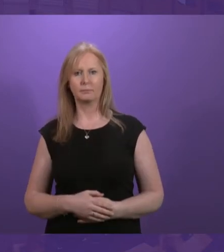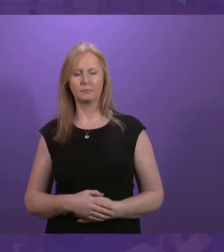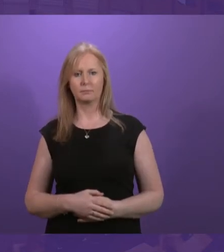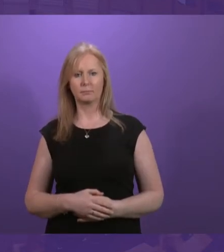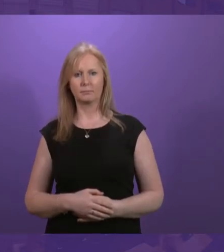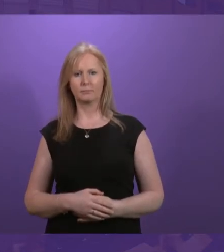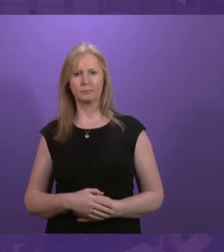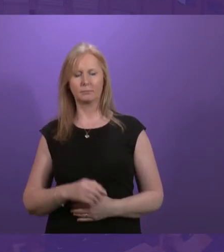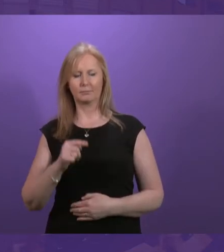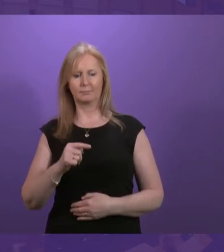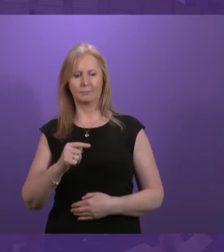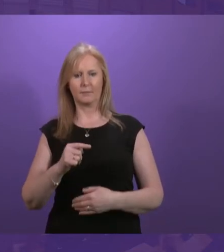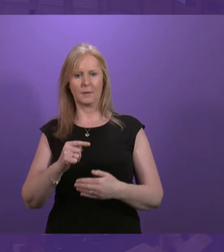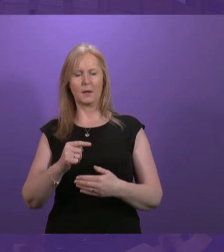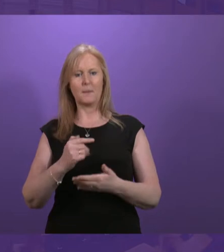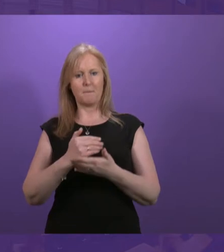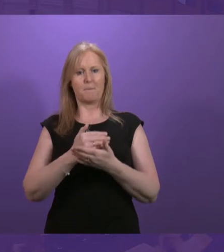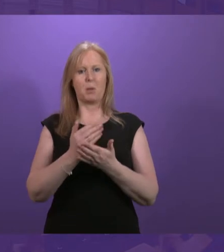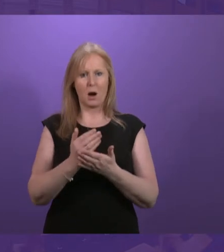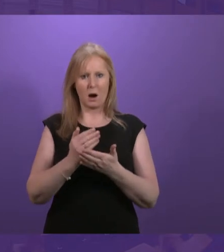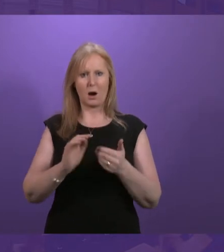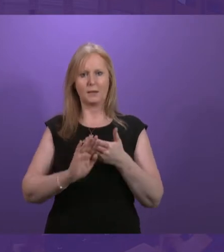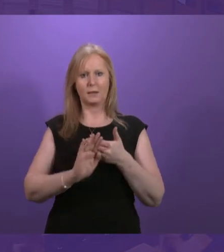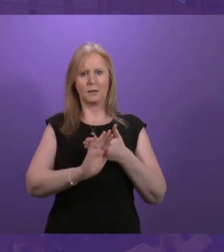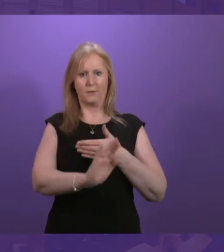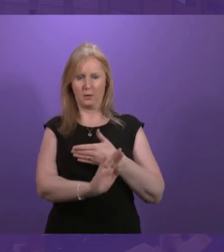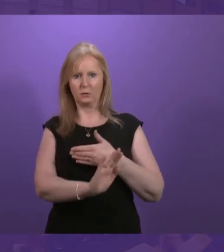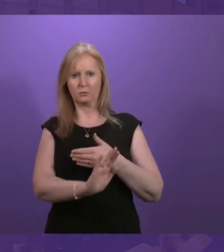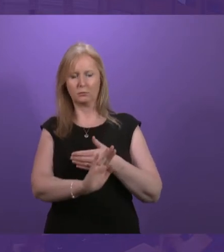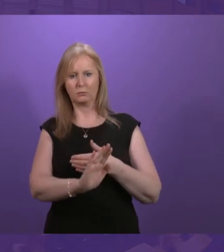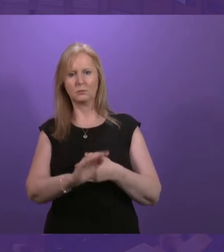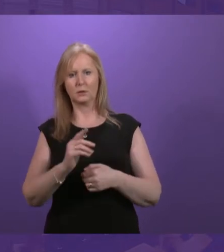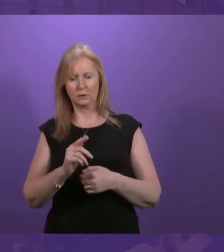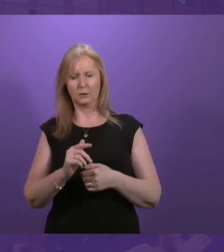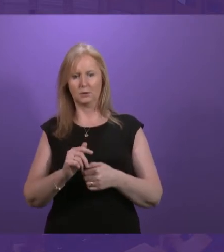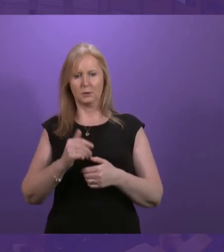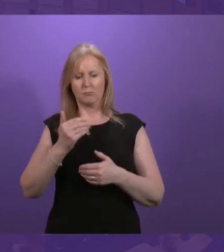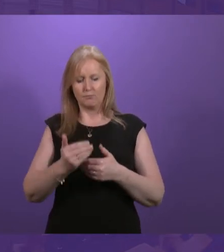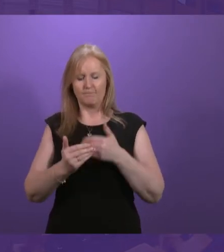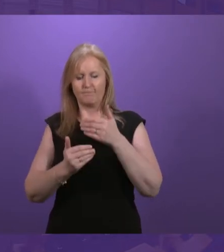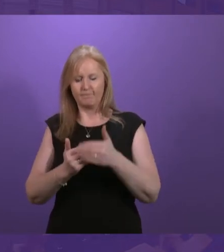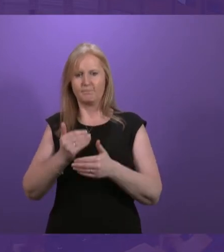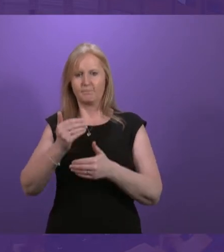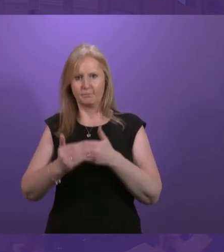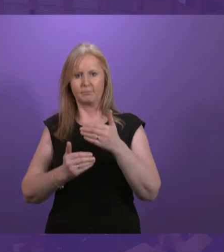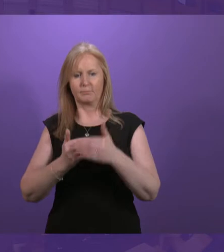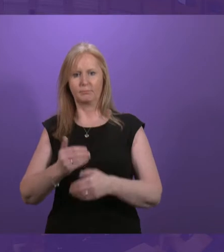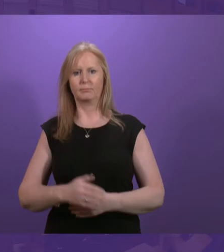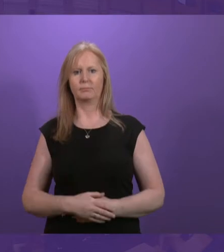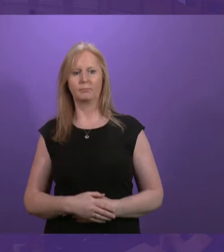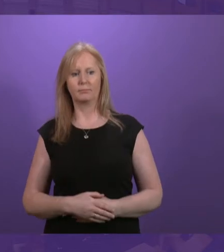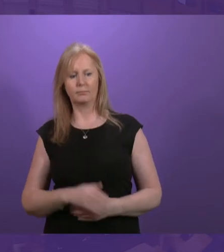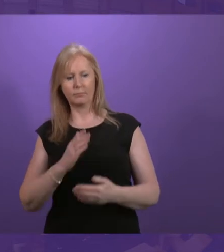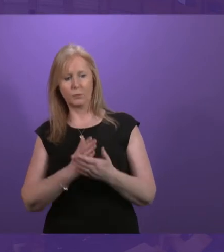around partial devolution is indeed part of the intricacies of this programme. And I'm sure actually Michelle